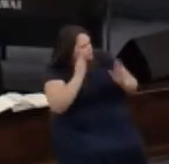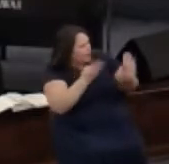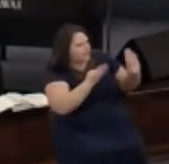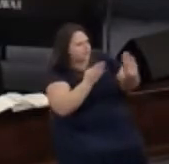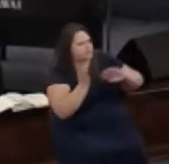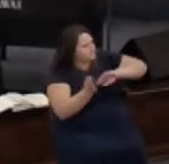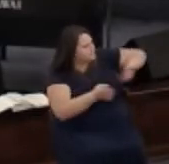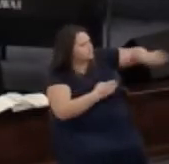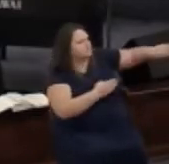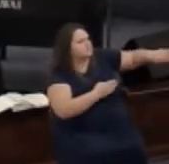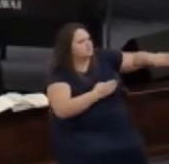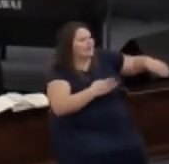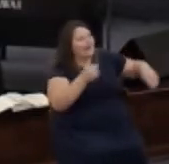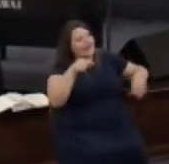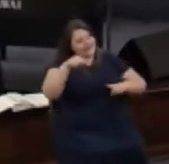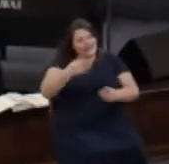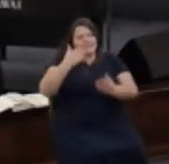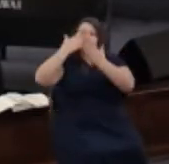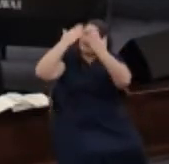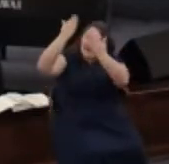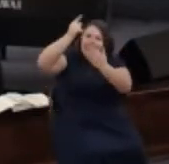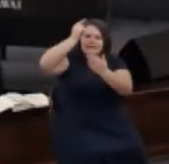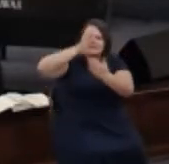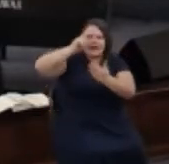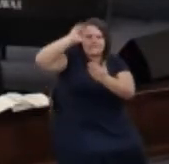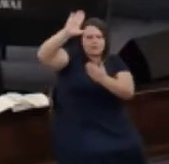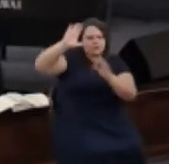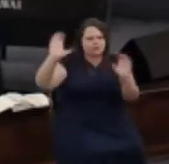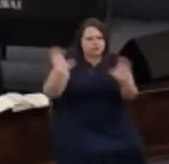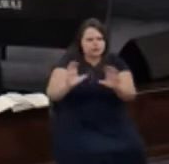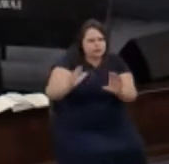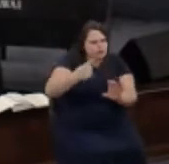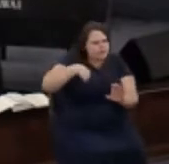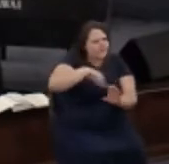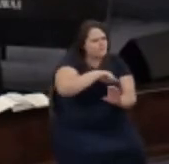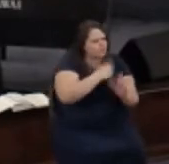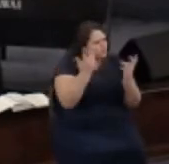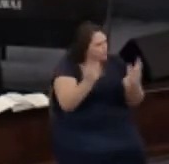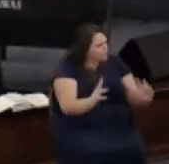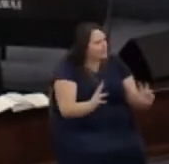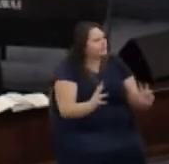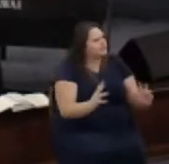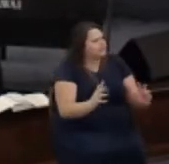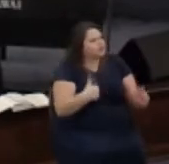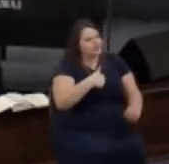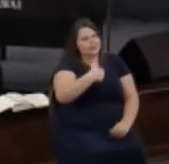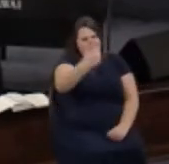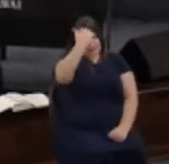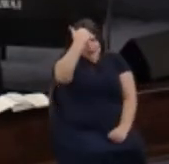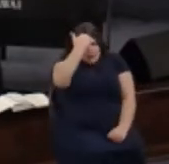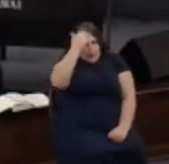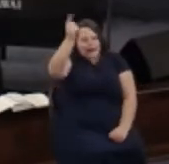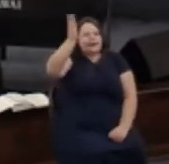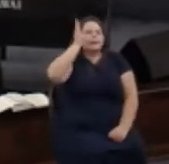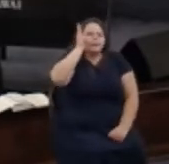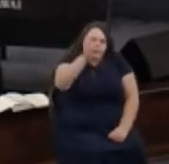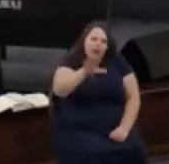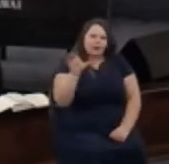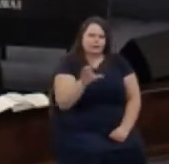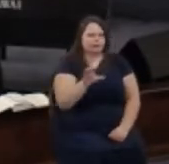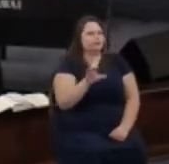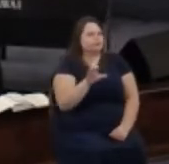he thanks God for what God has done for us already for what we know God is going to do for us